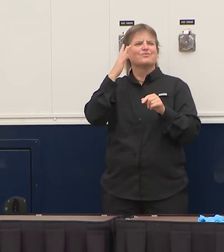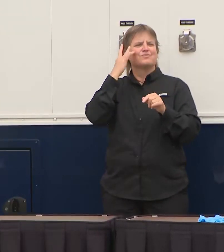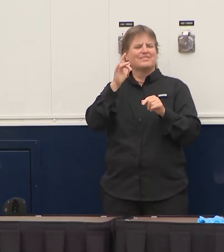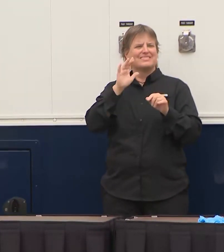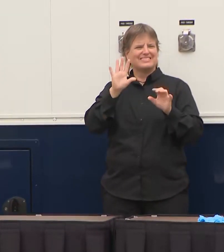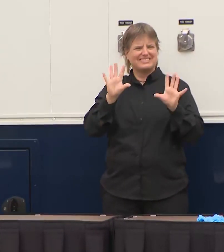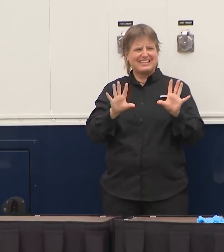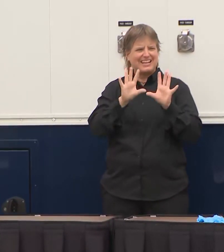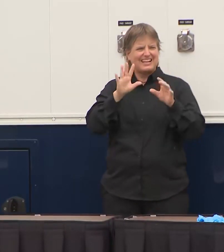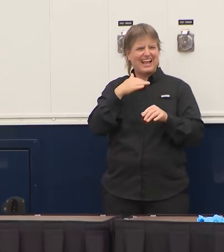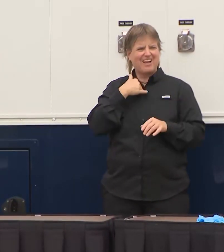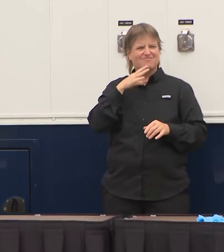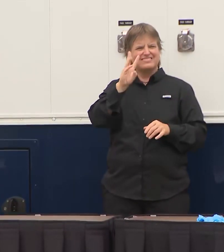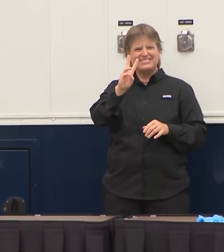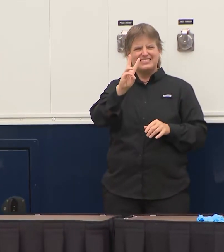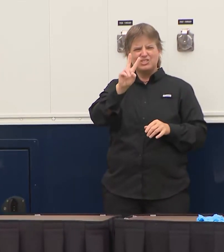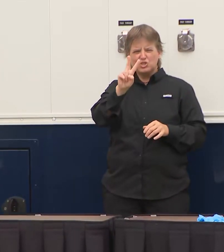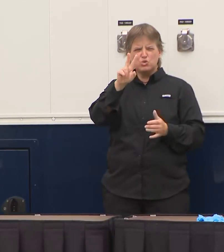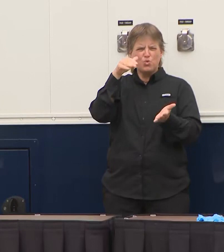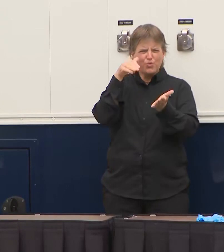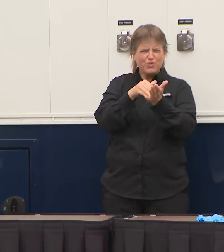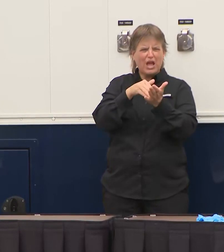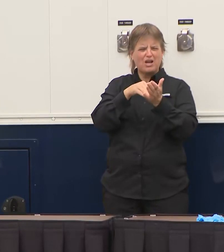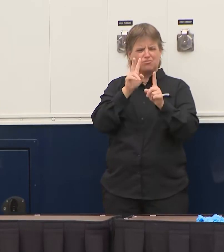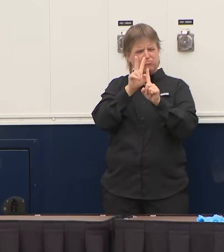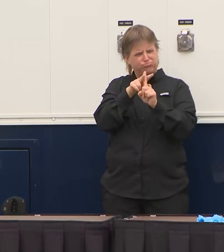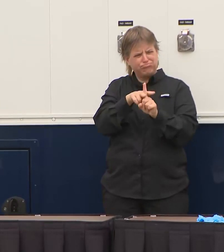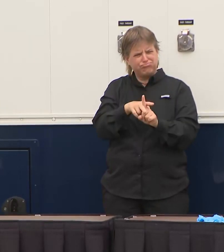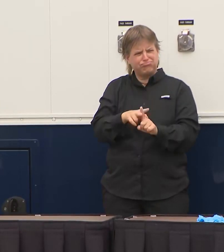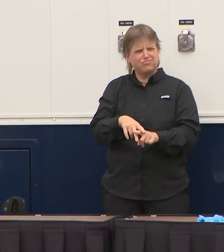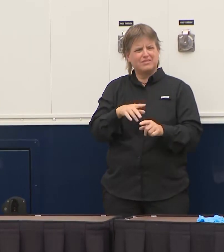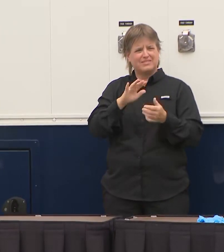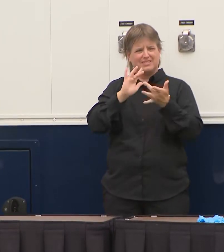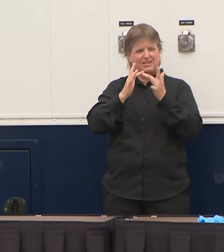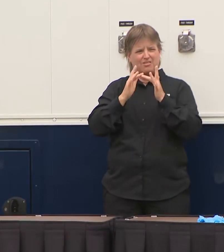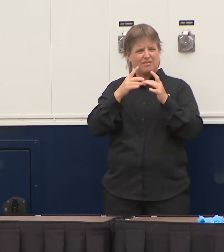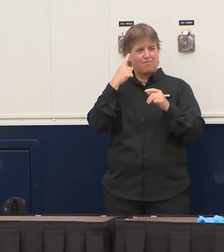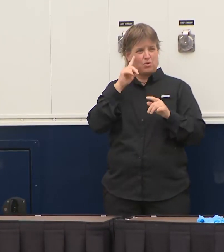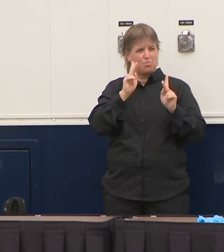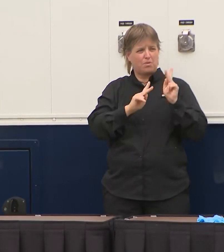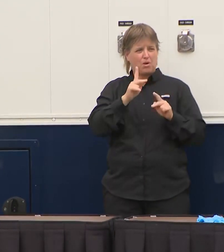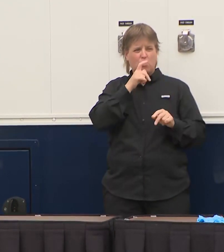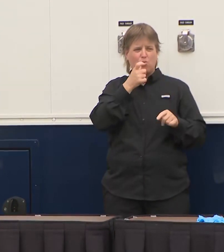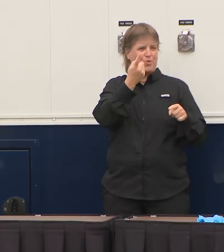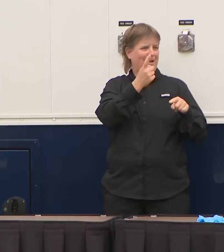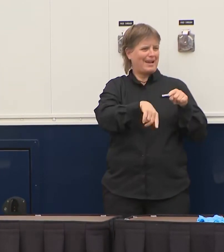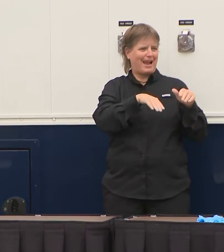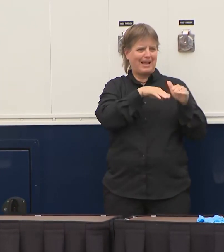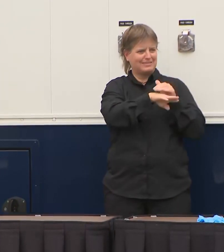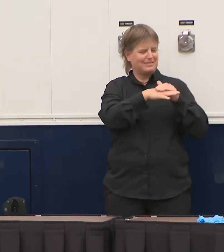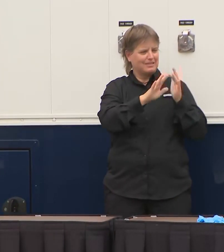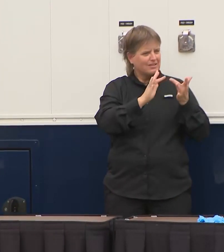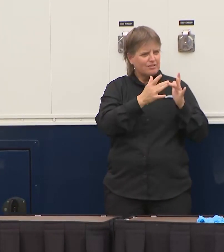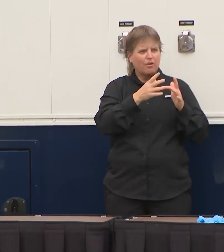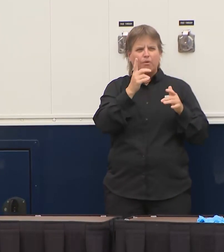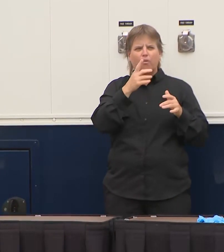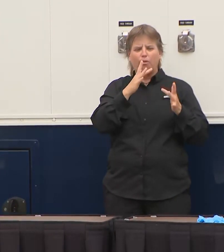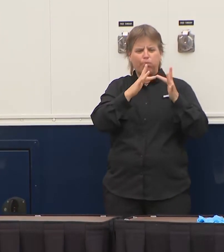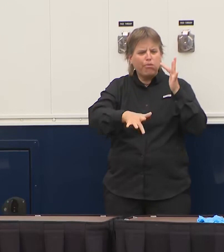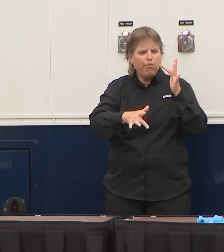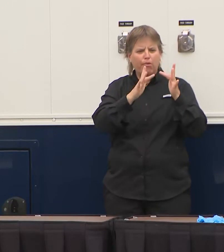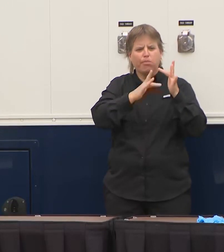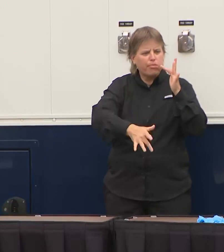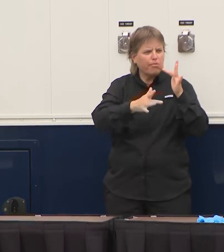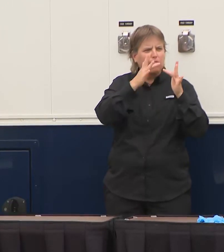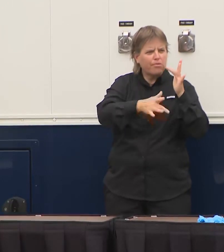working on that and they're going to continue to do it but for people that don't have access to the internet or just are having a tough time you know we want there to be options